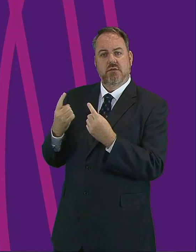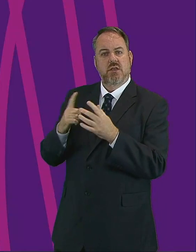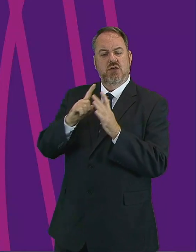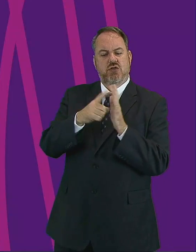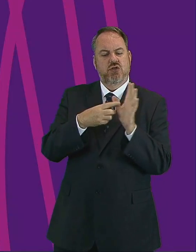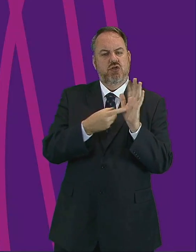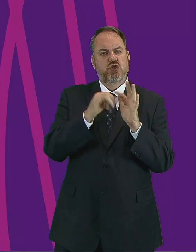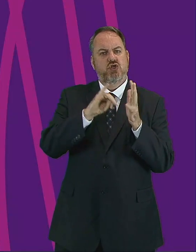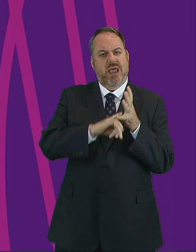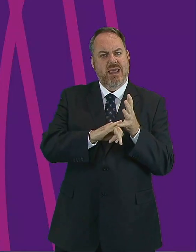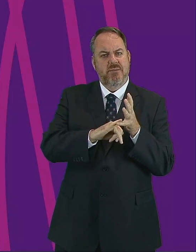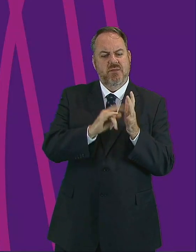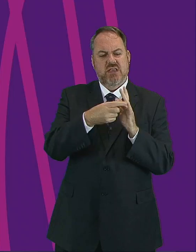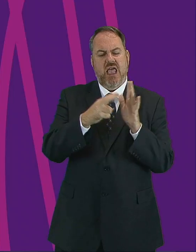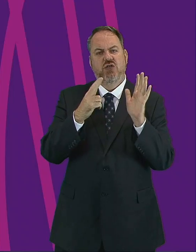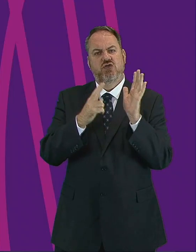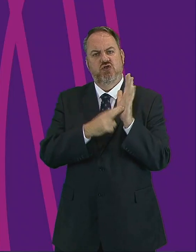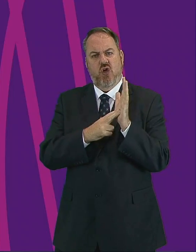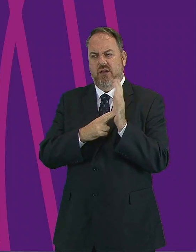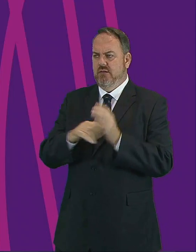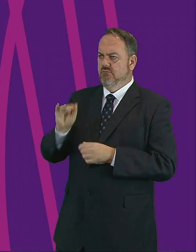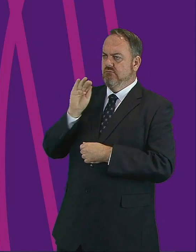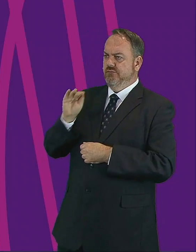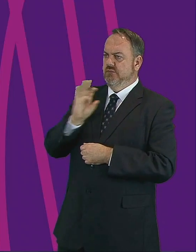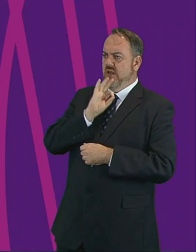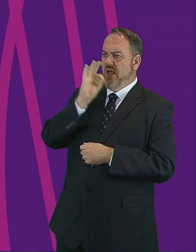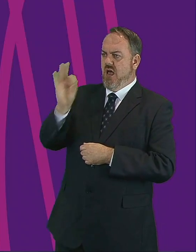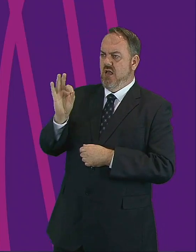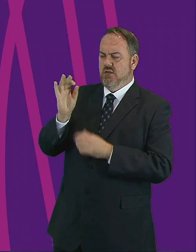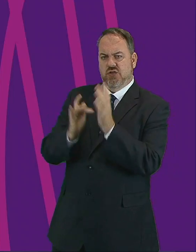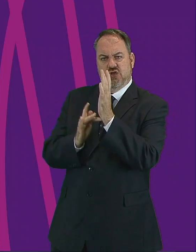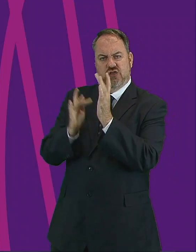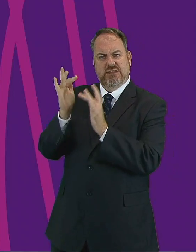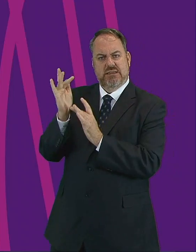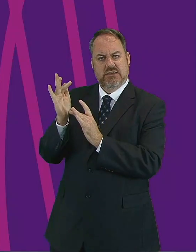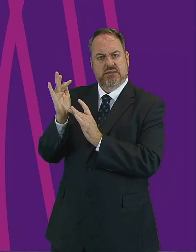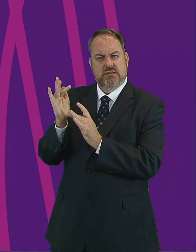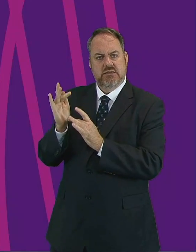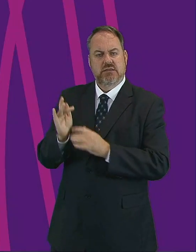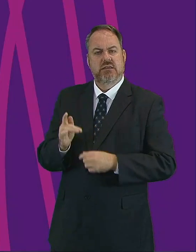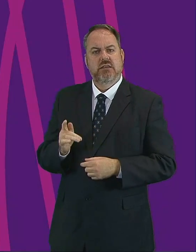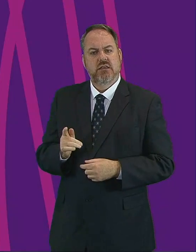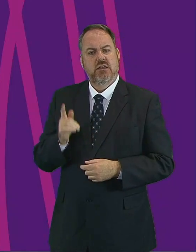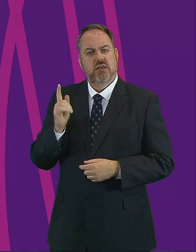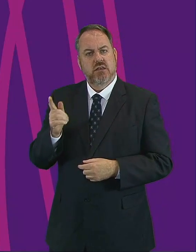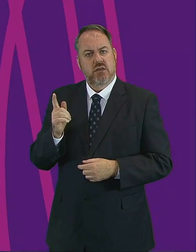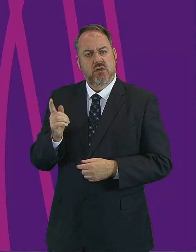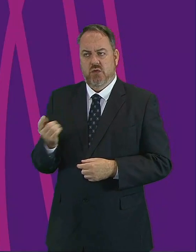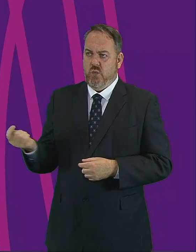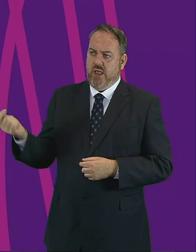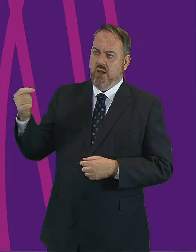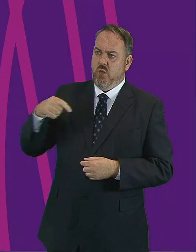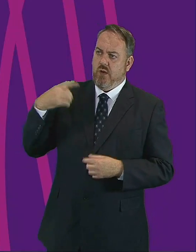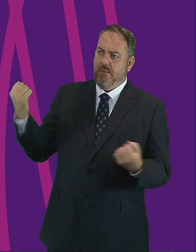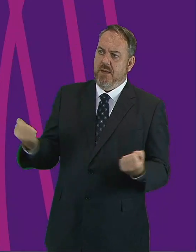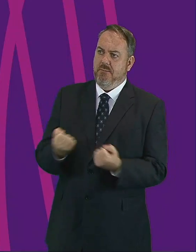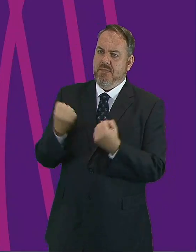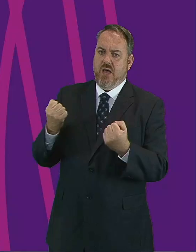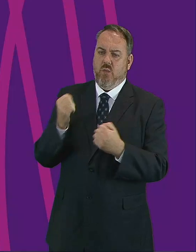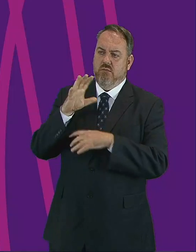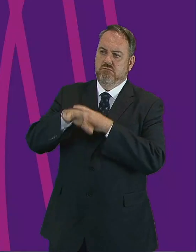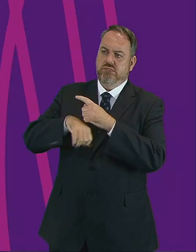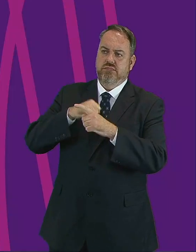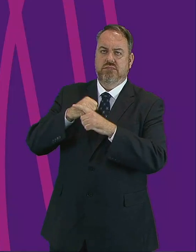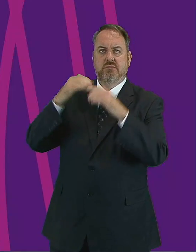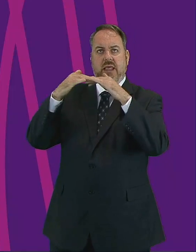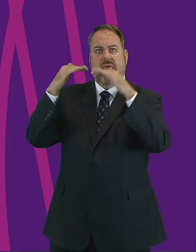they ask him, when you come to sit on your throne in your